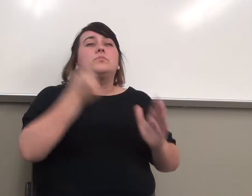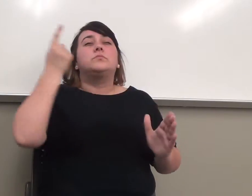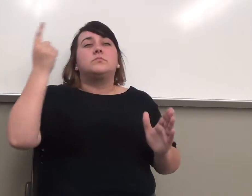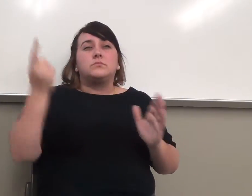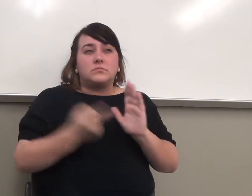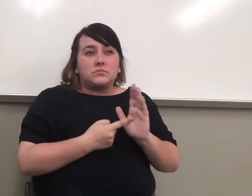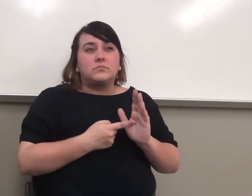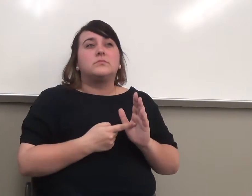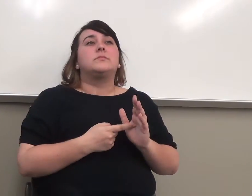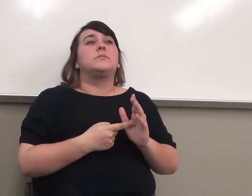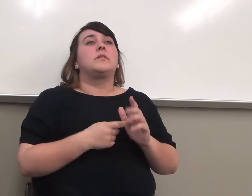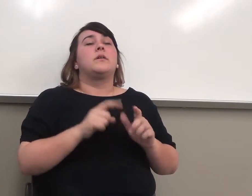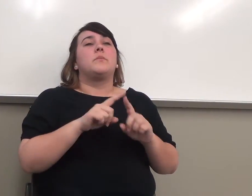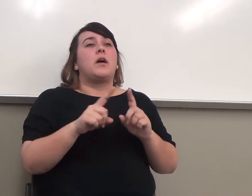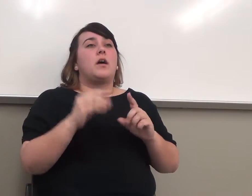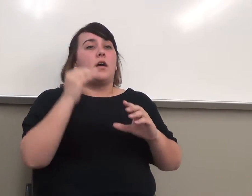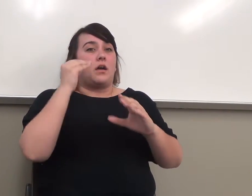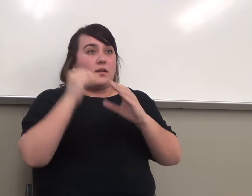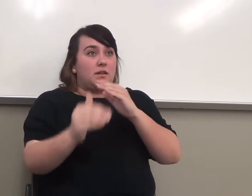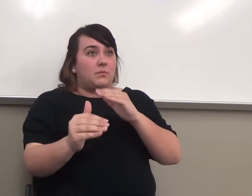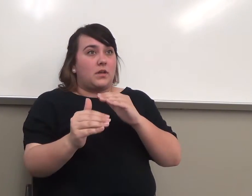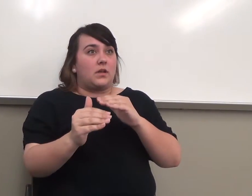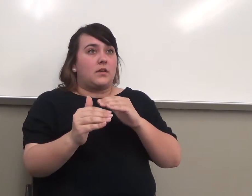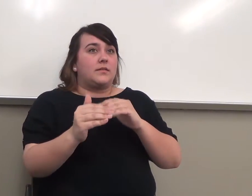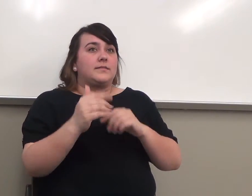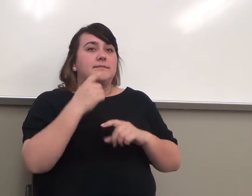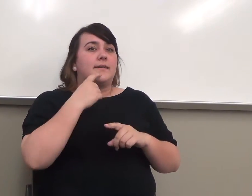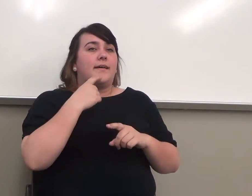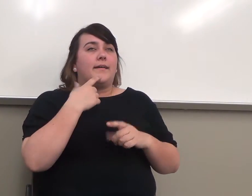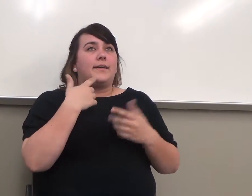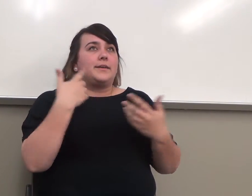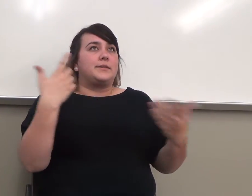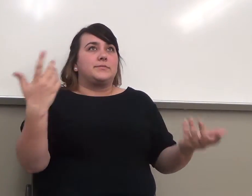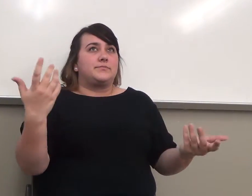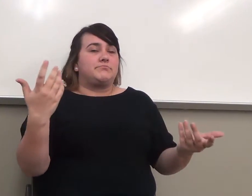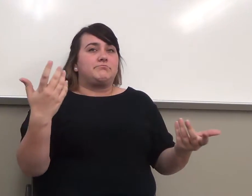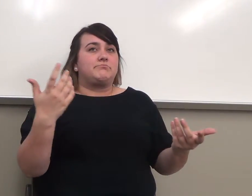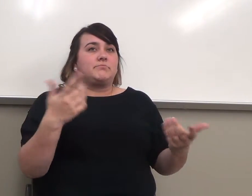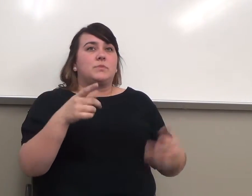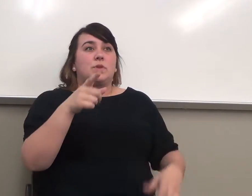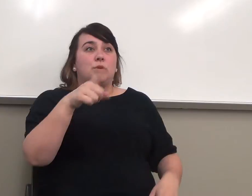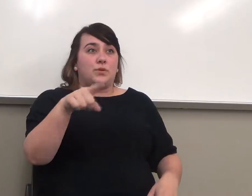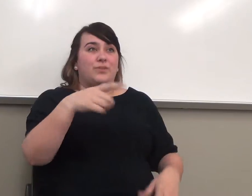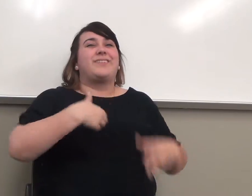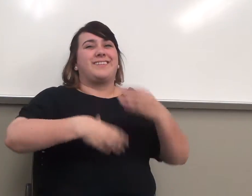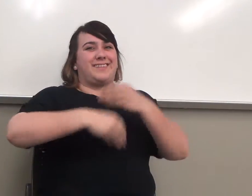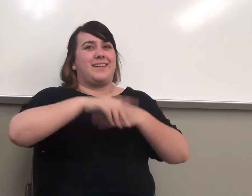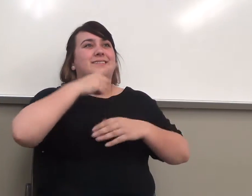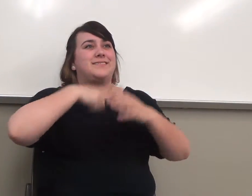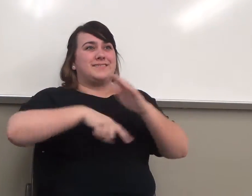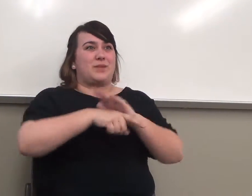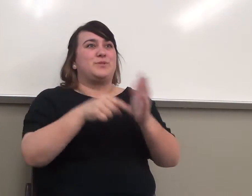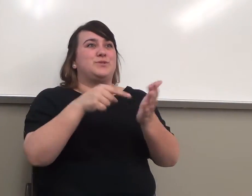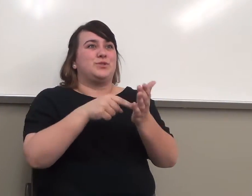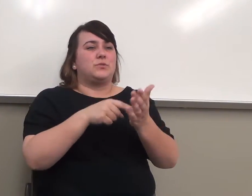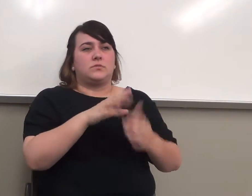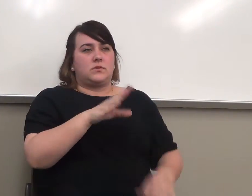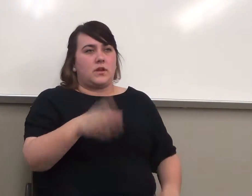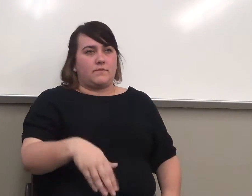I'm never going to send an email that says you have an assignment due that has not already